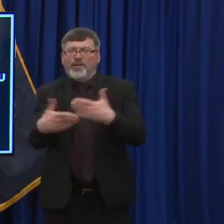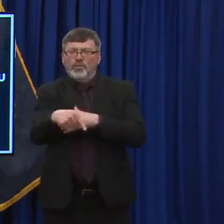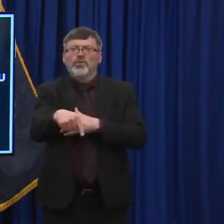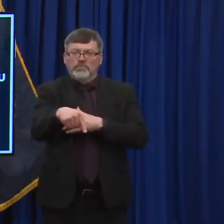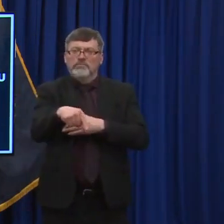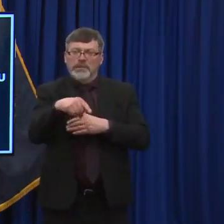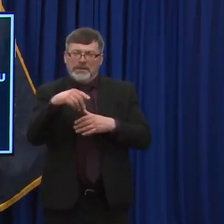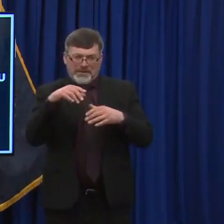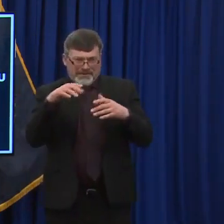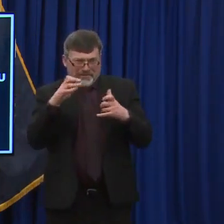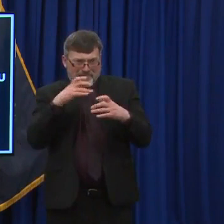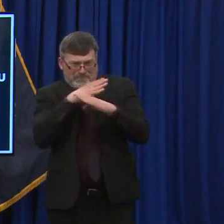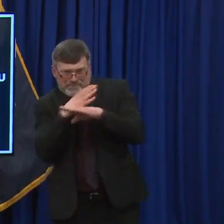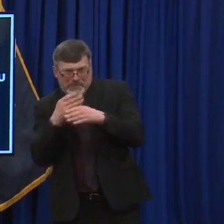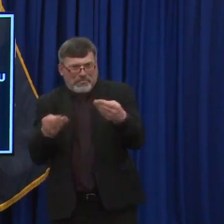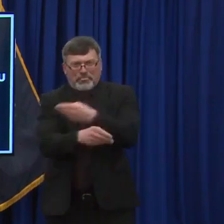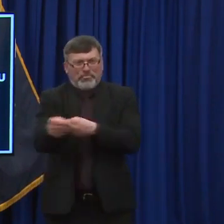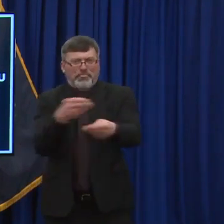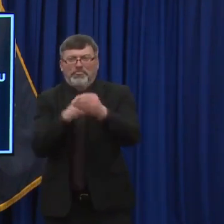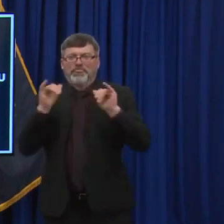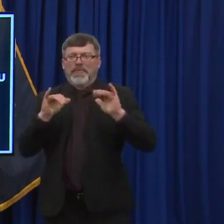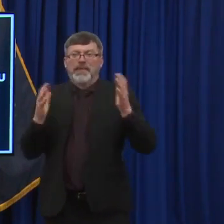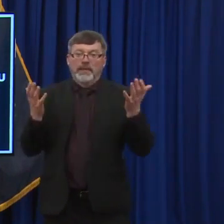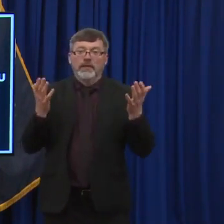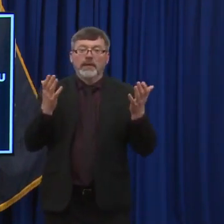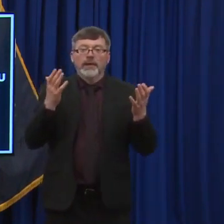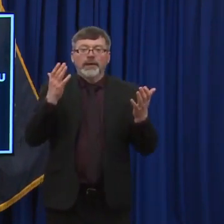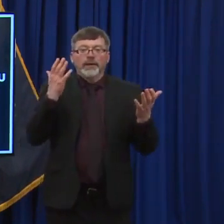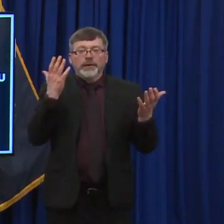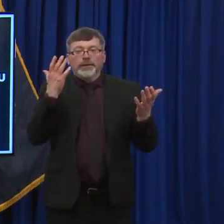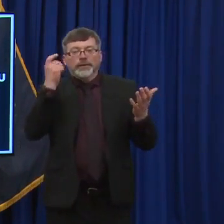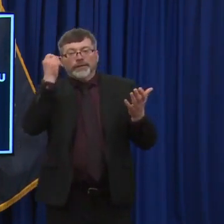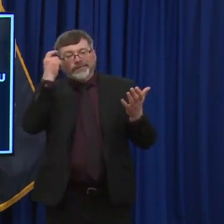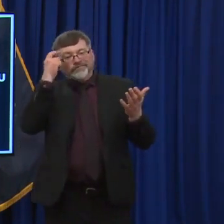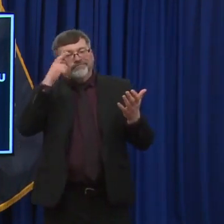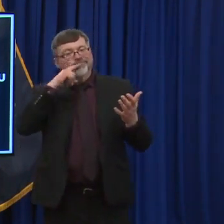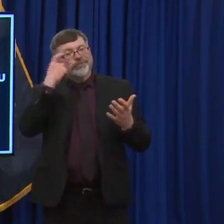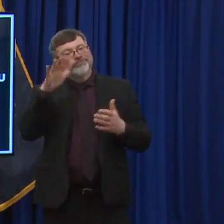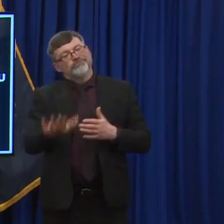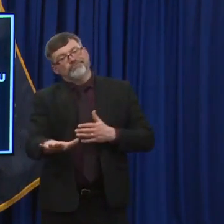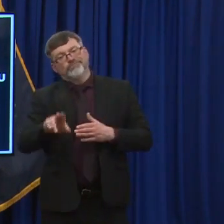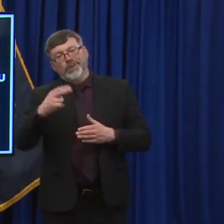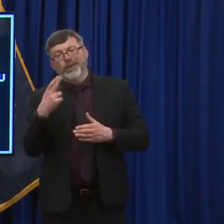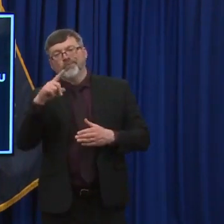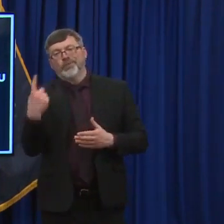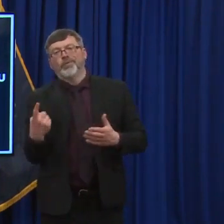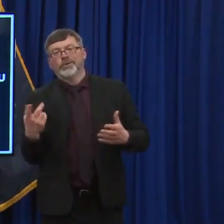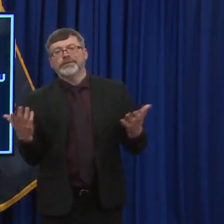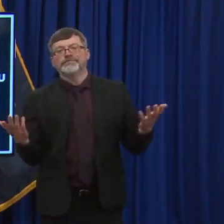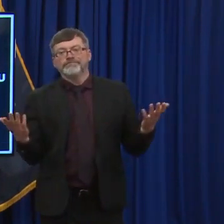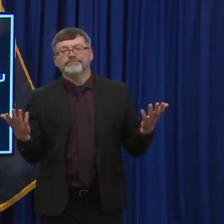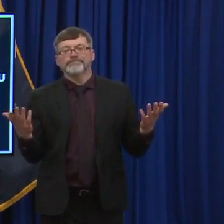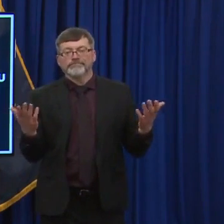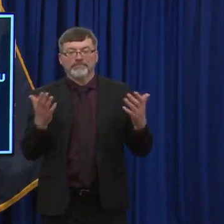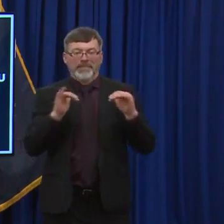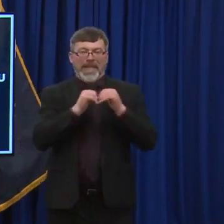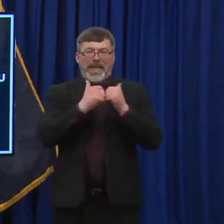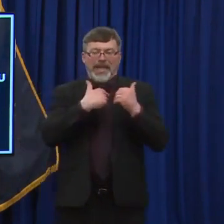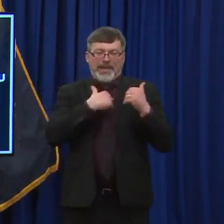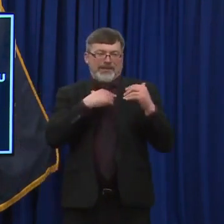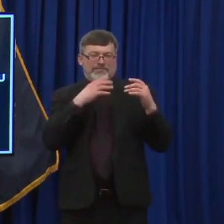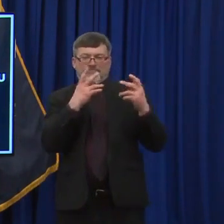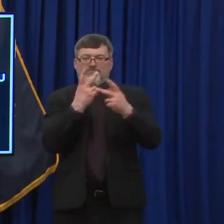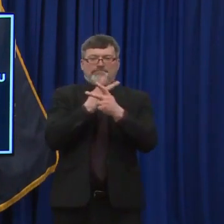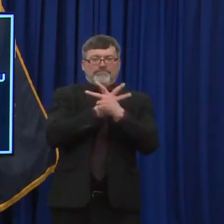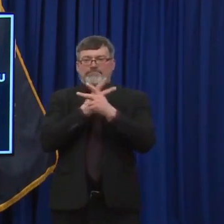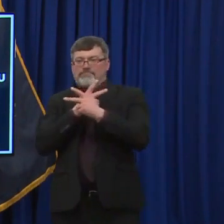they really need to be teaching within our borders in our classroom. So that's how we allocate the vaccine. If they are 50 and up, they